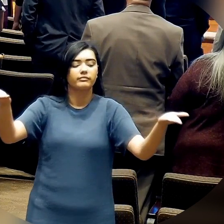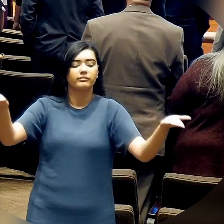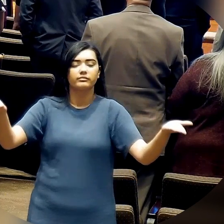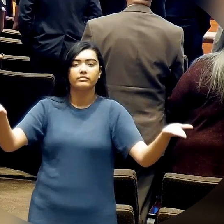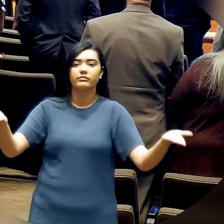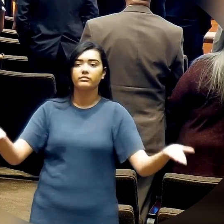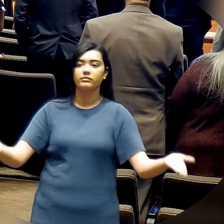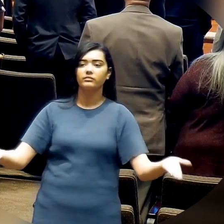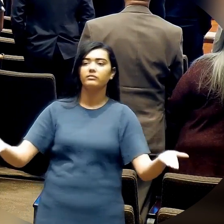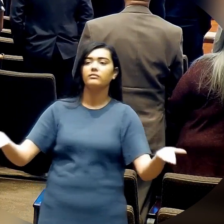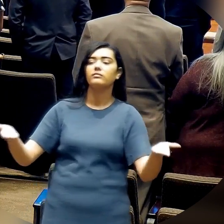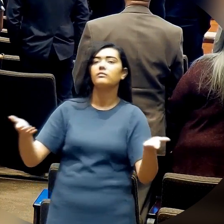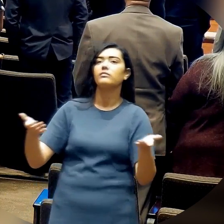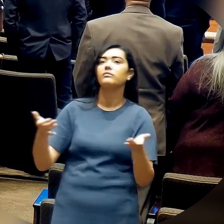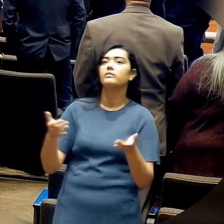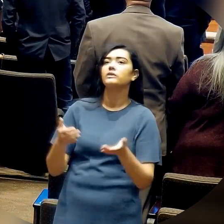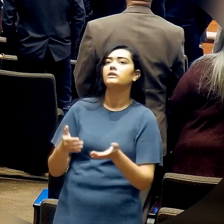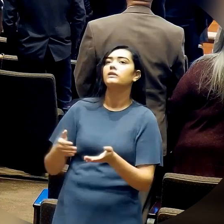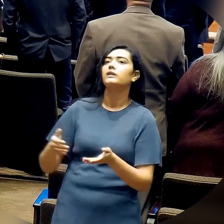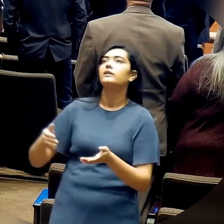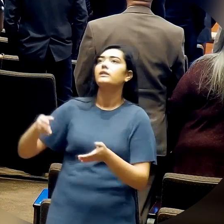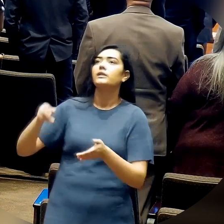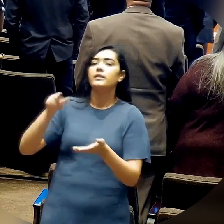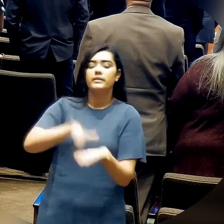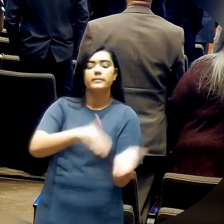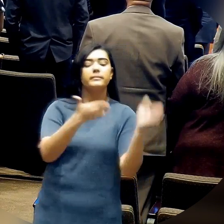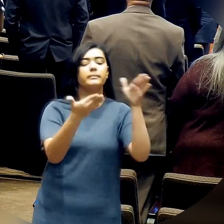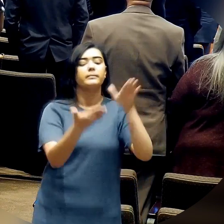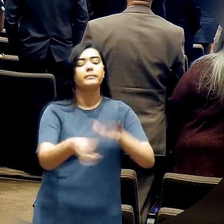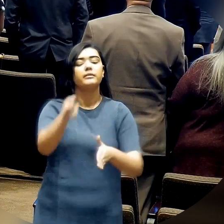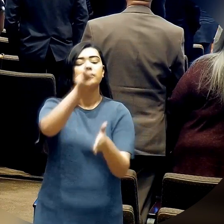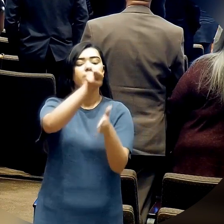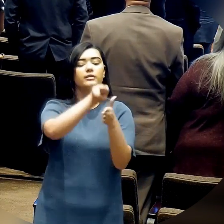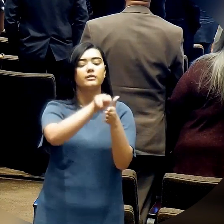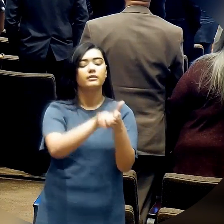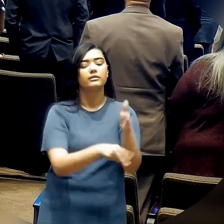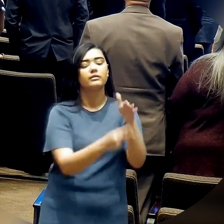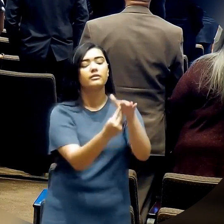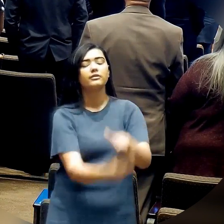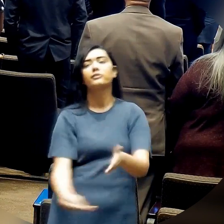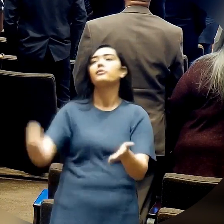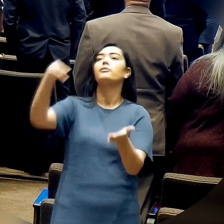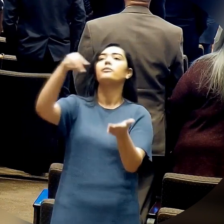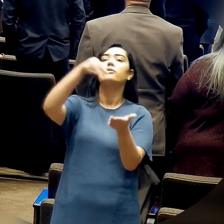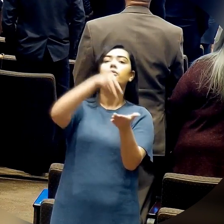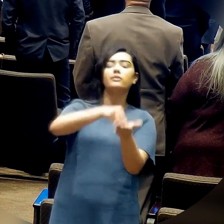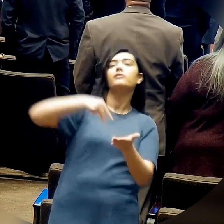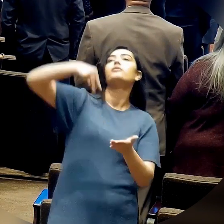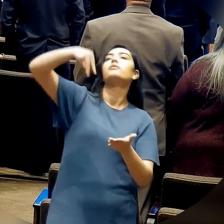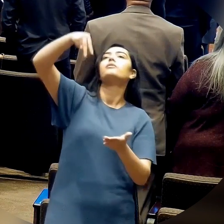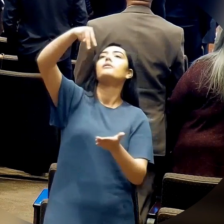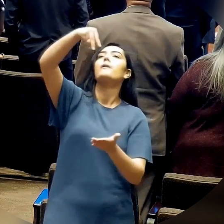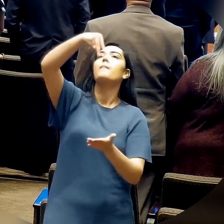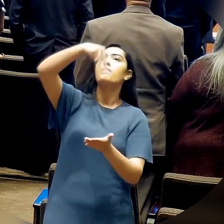Descending into darkness, you rose in glorious light,